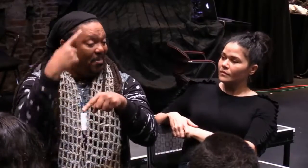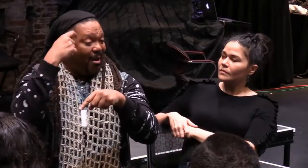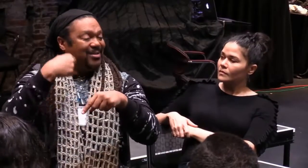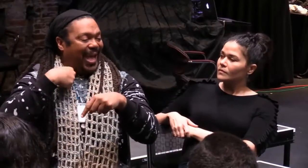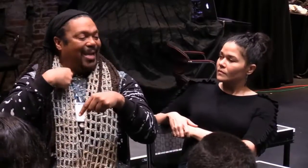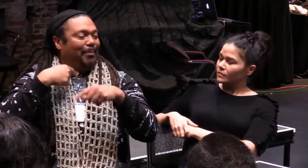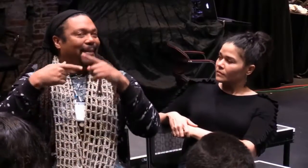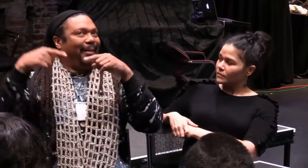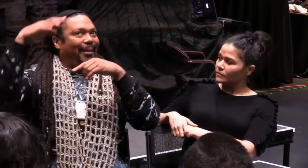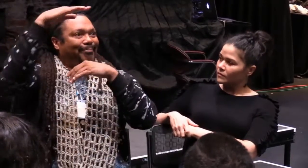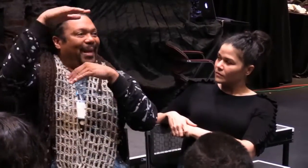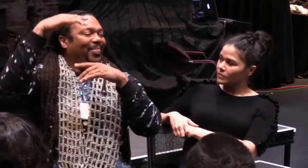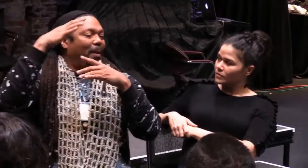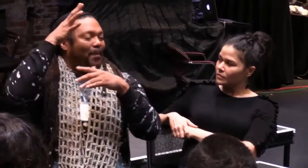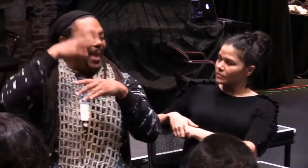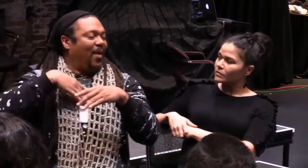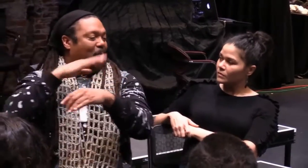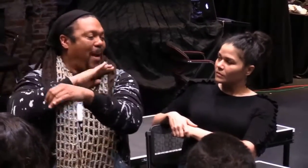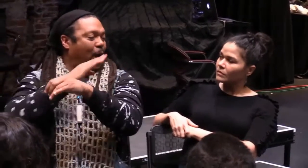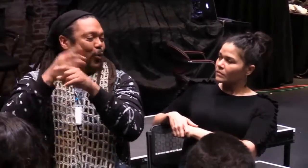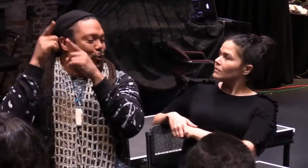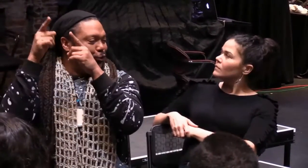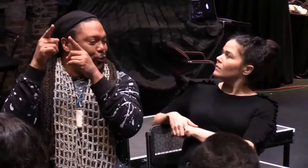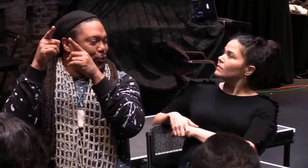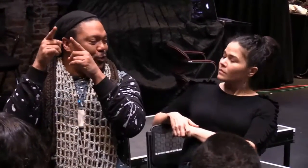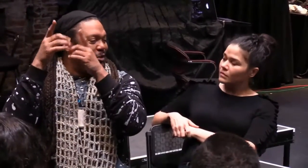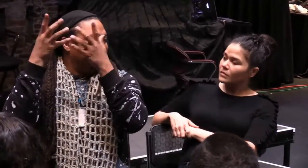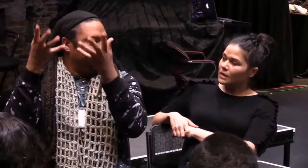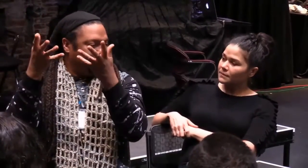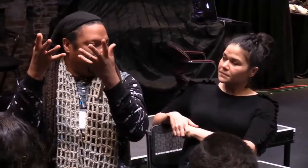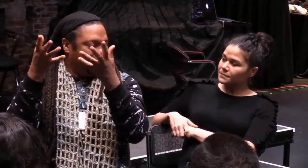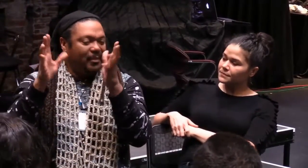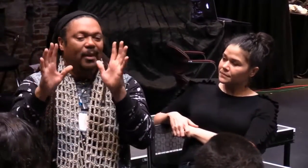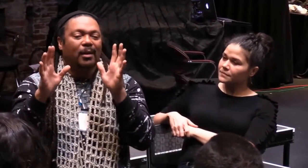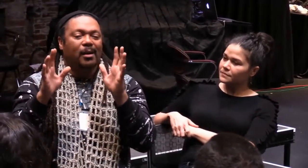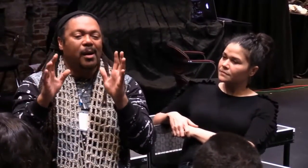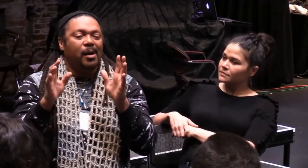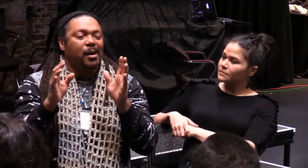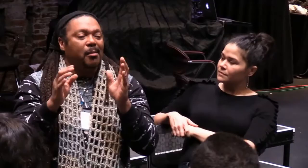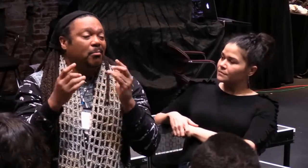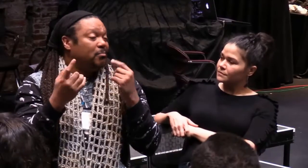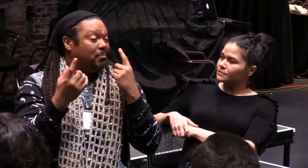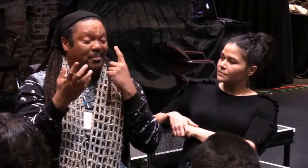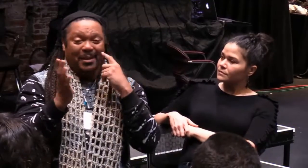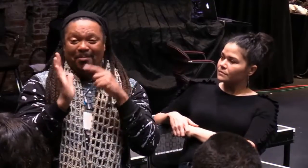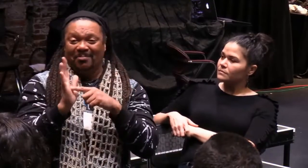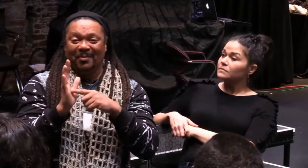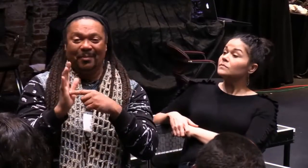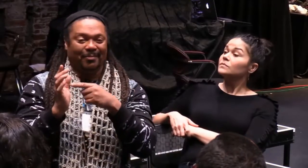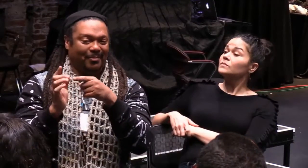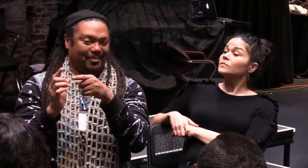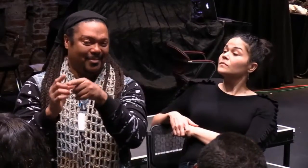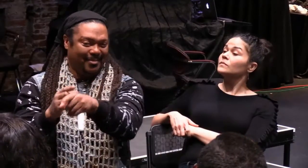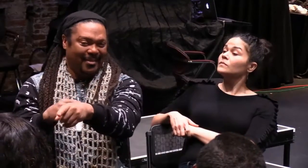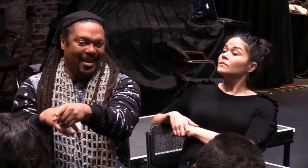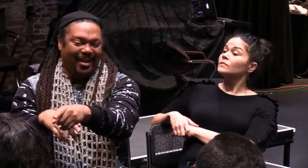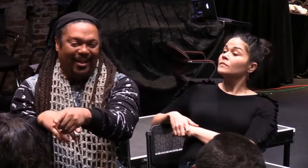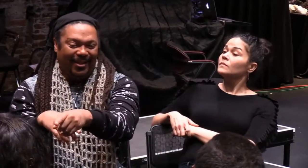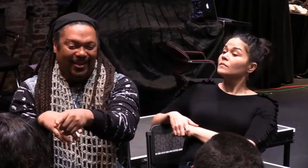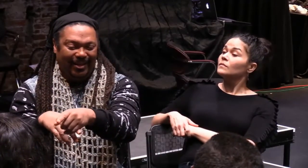opportunities for people of color that are not based upon the male dominant power construct. The